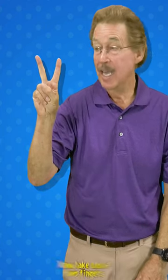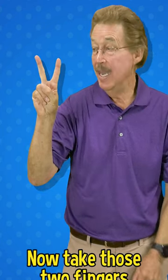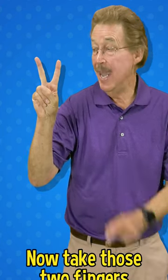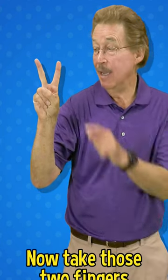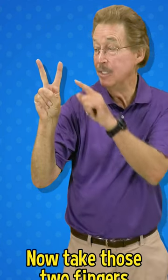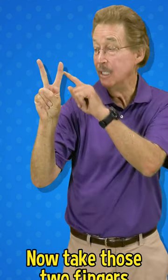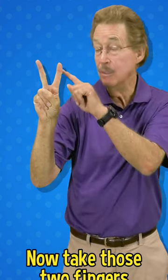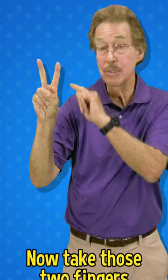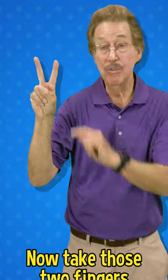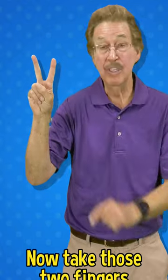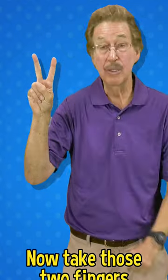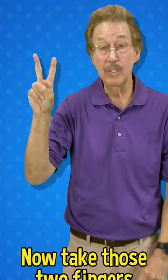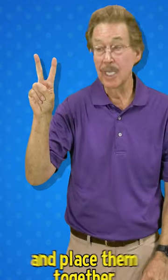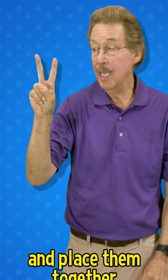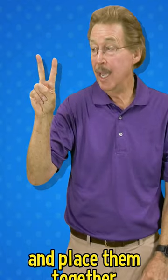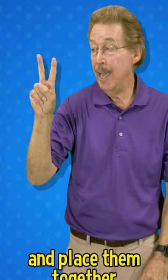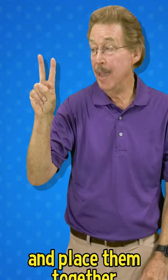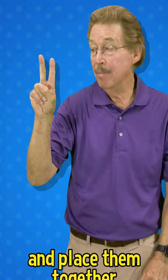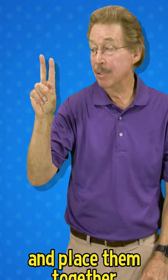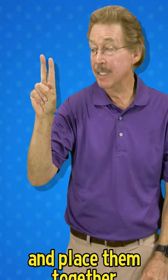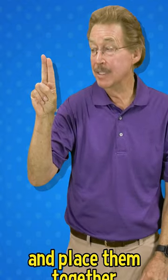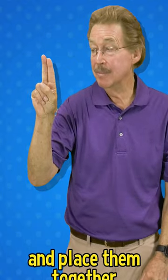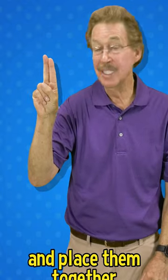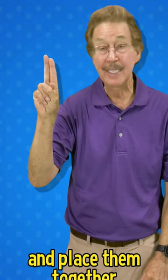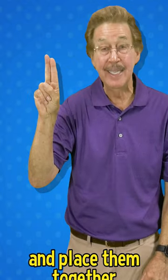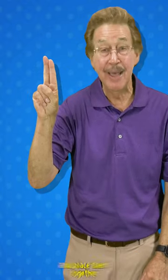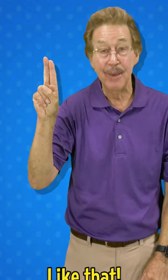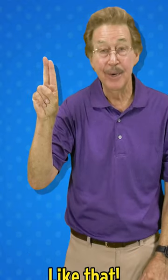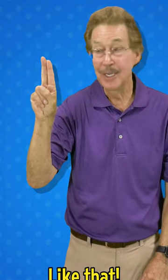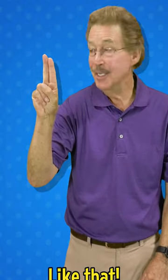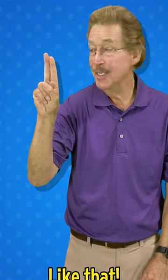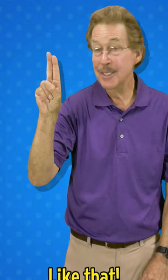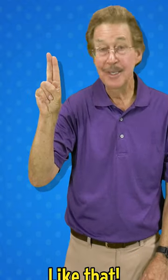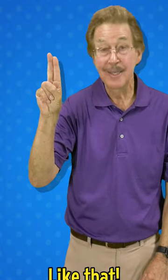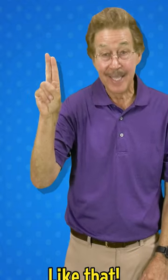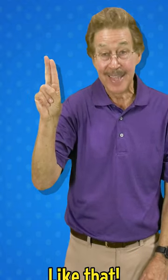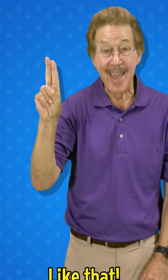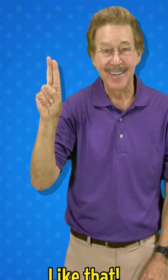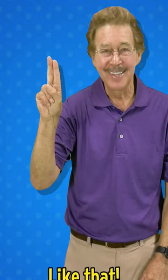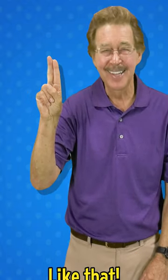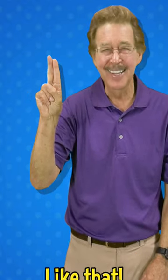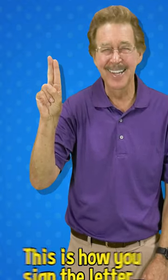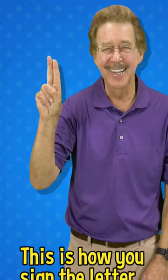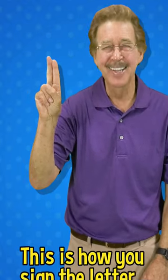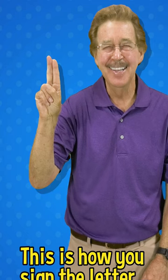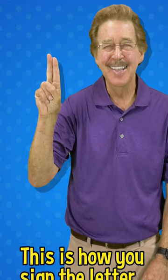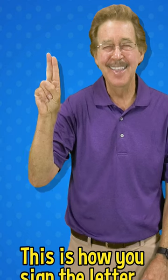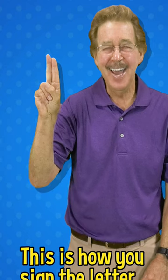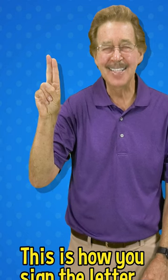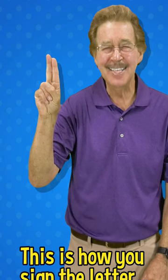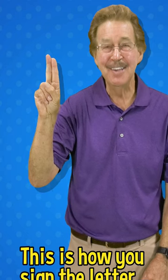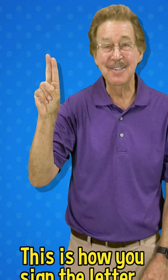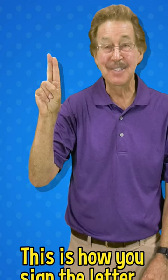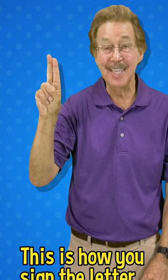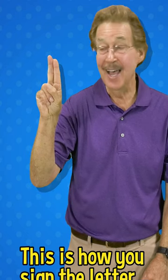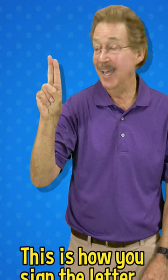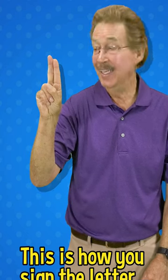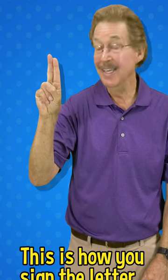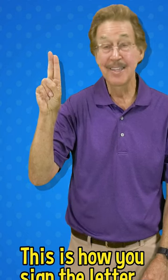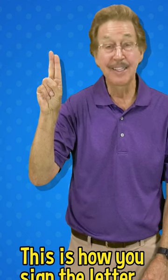now take those two fingers and place them together, like that. That's how you sign the